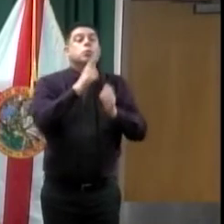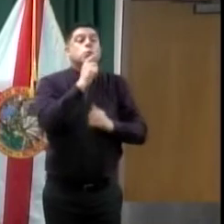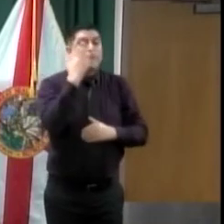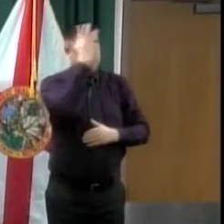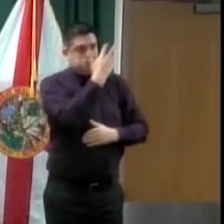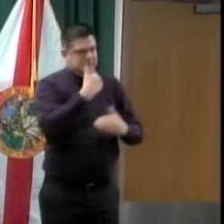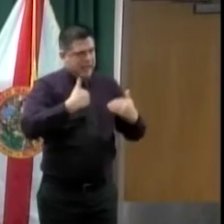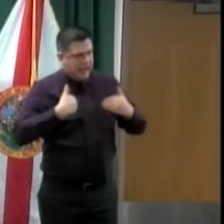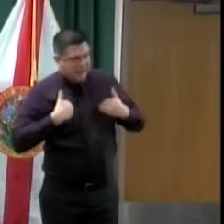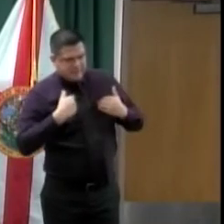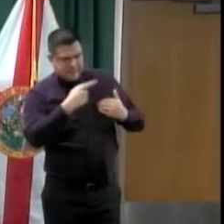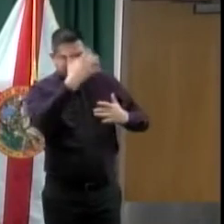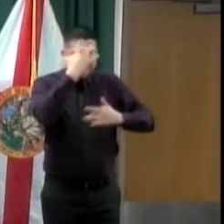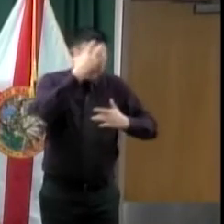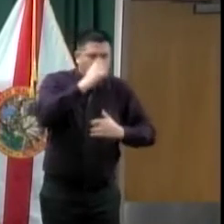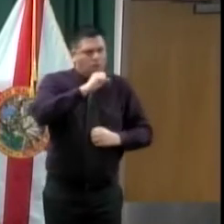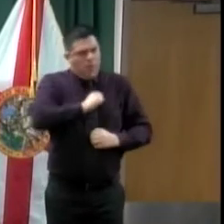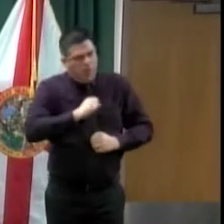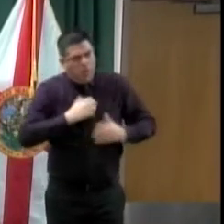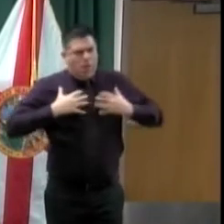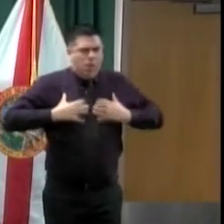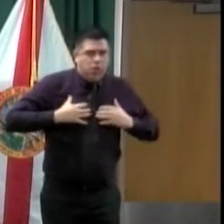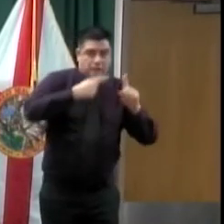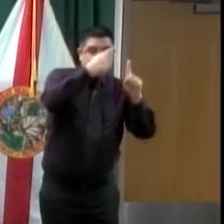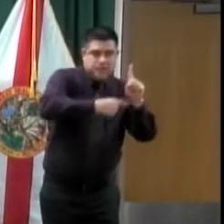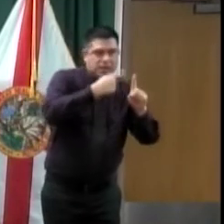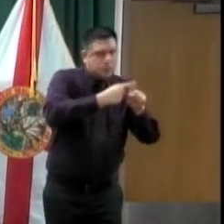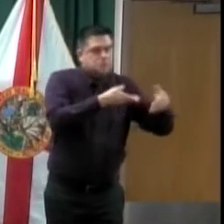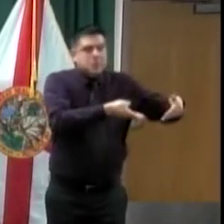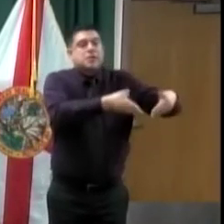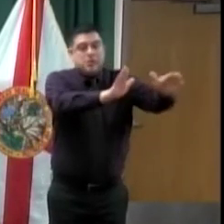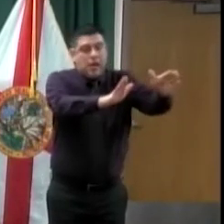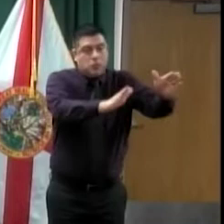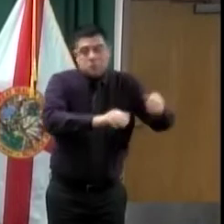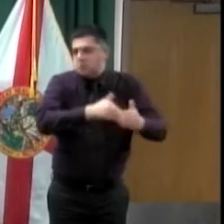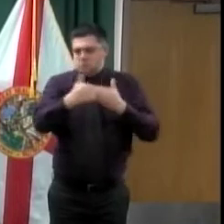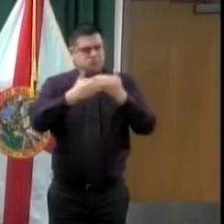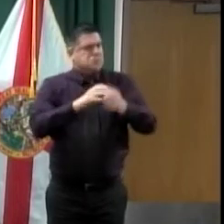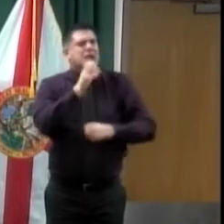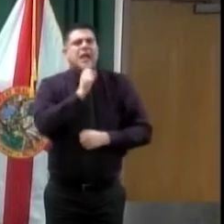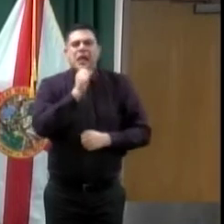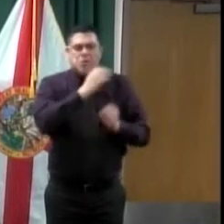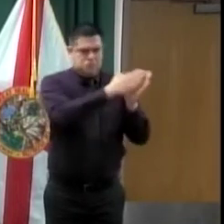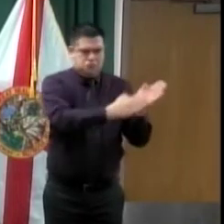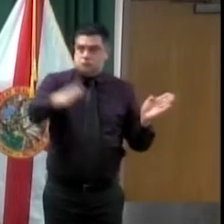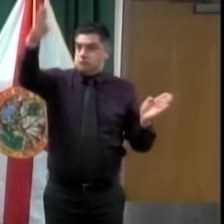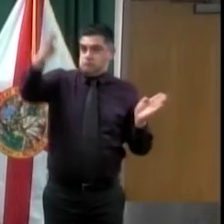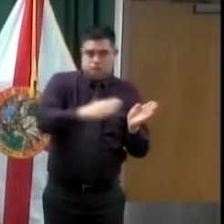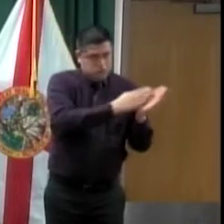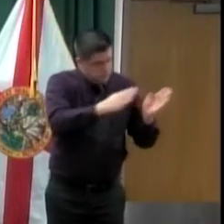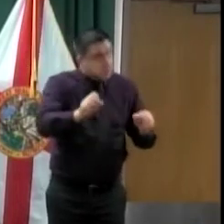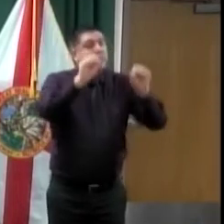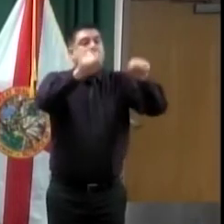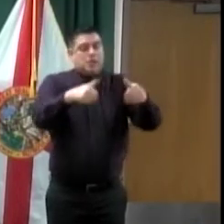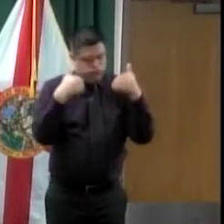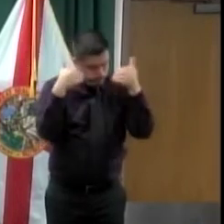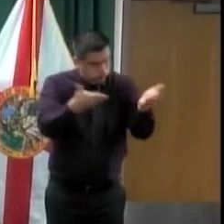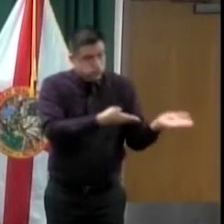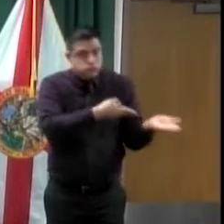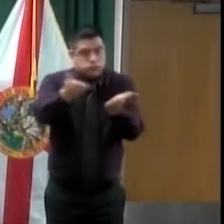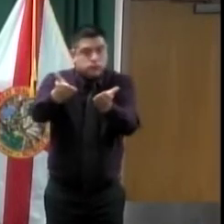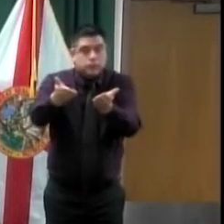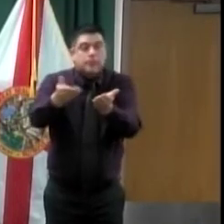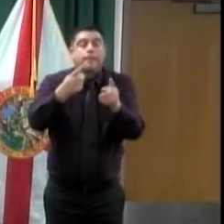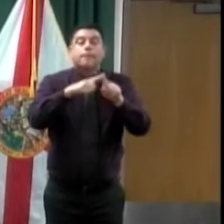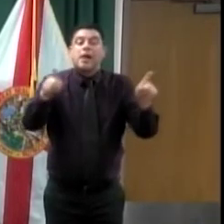individuals in the younger ages, under 65, the availability to get those tests. So,